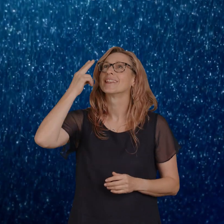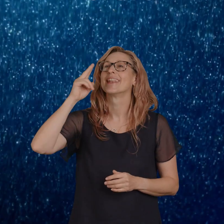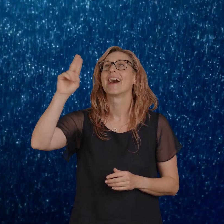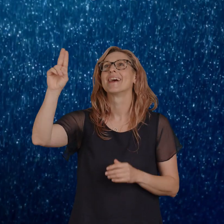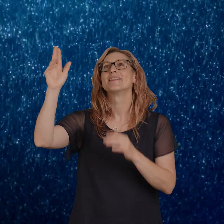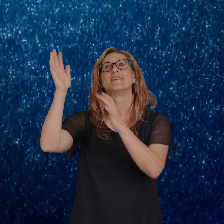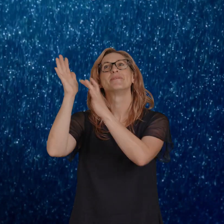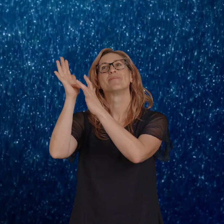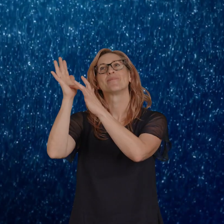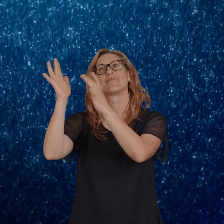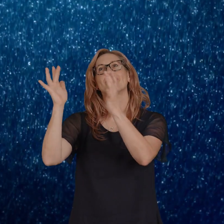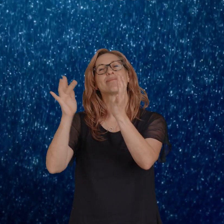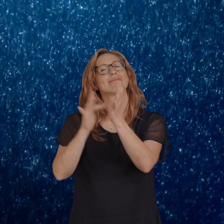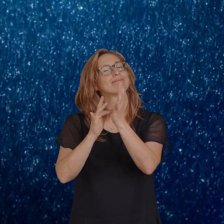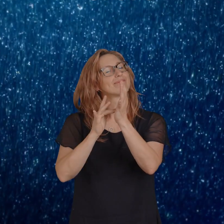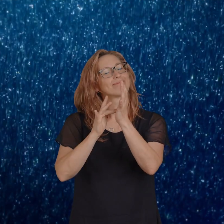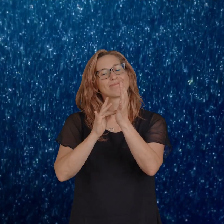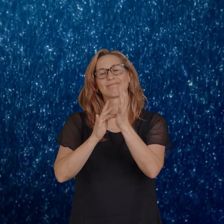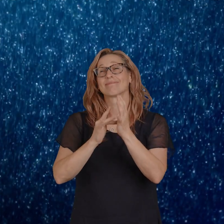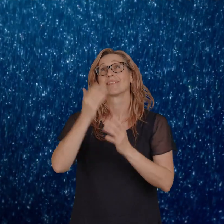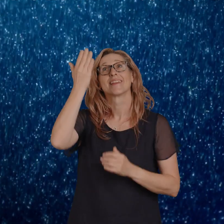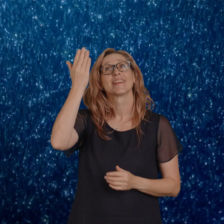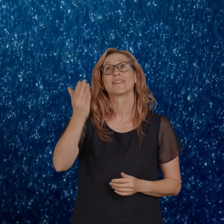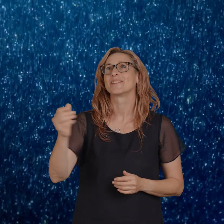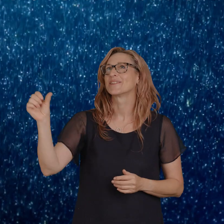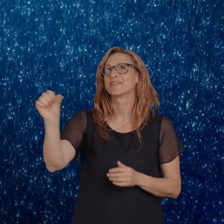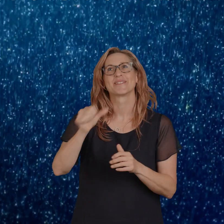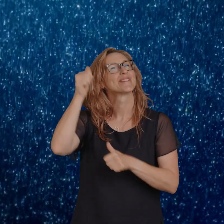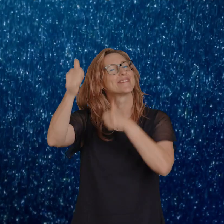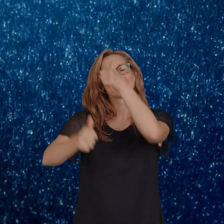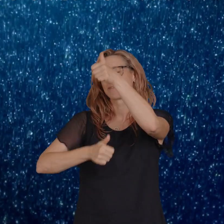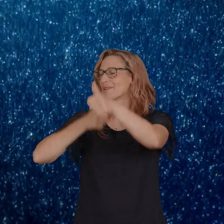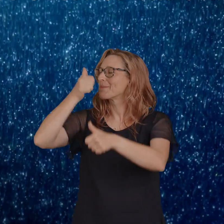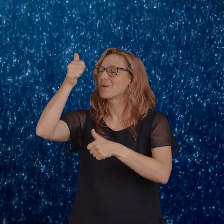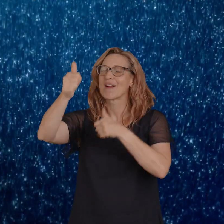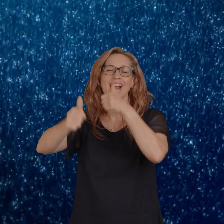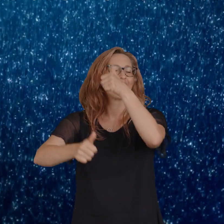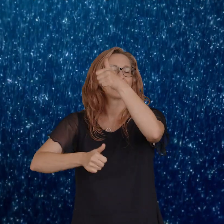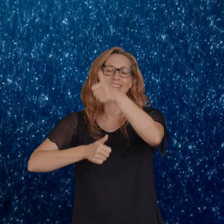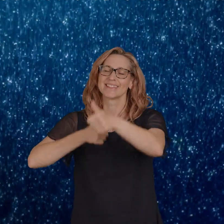Jesus. You deserve the praise.